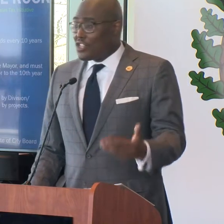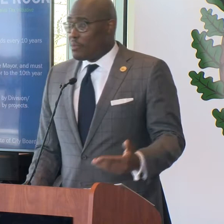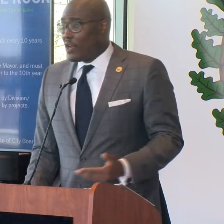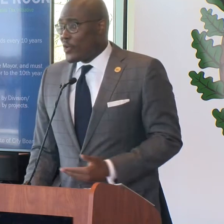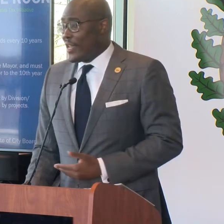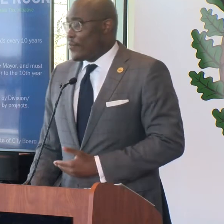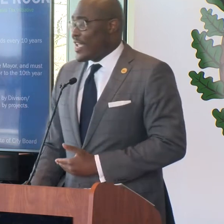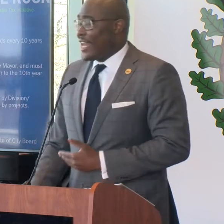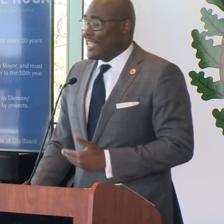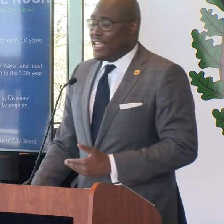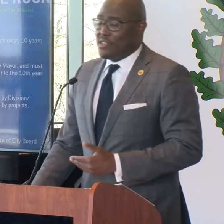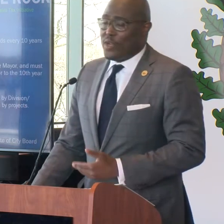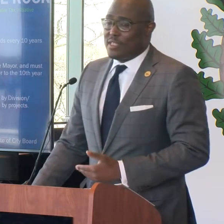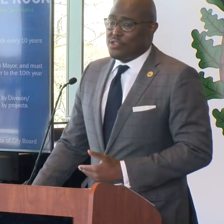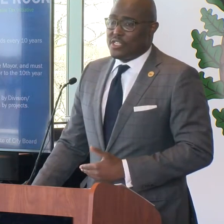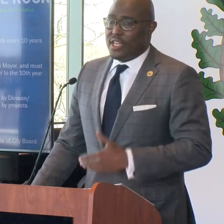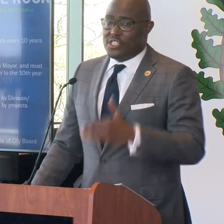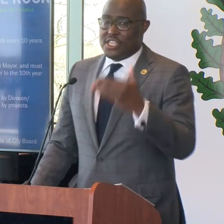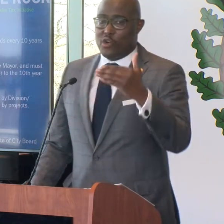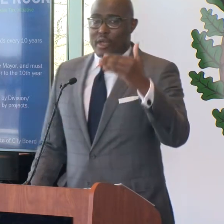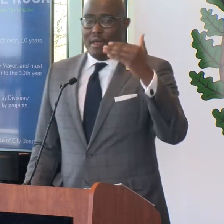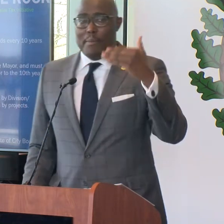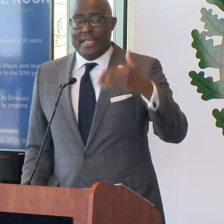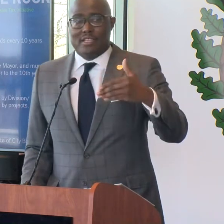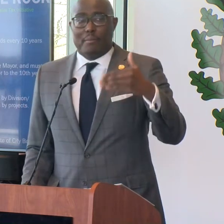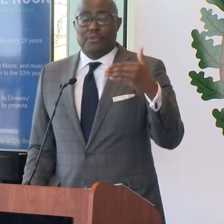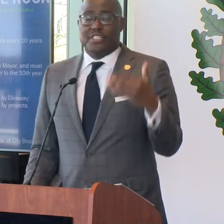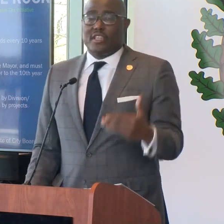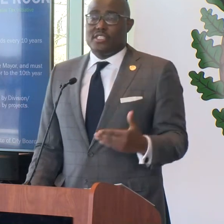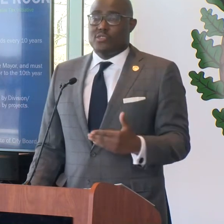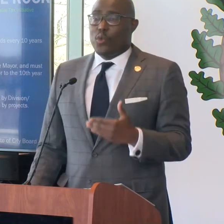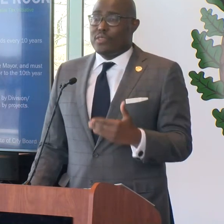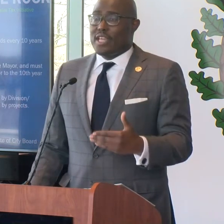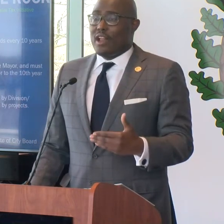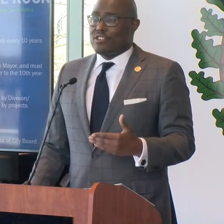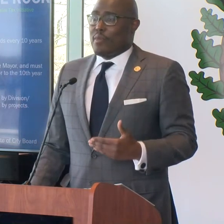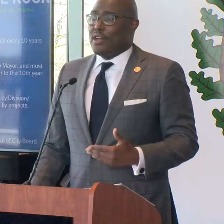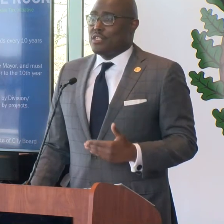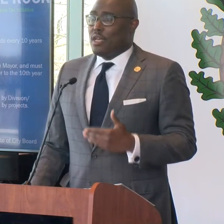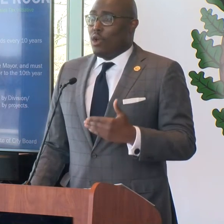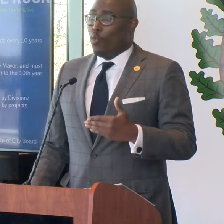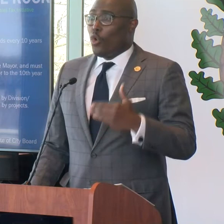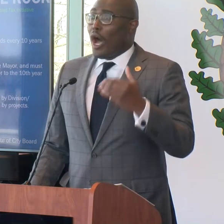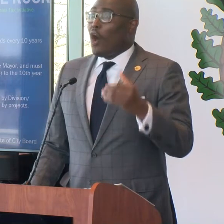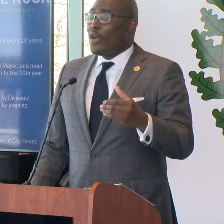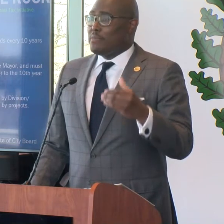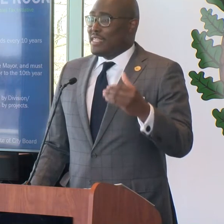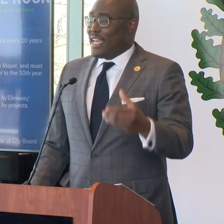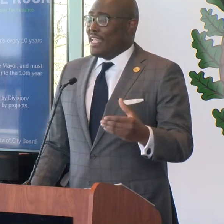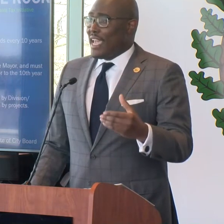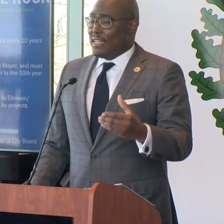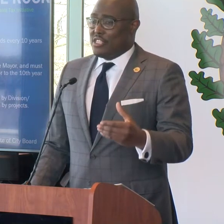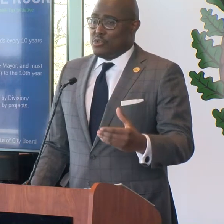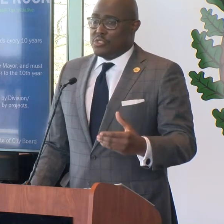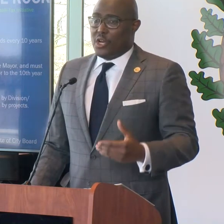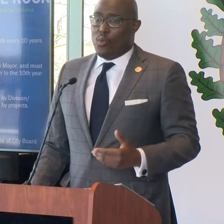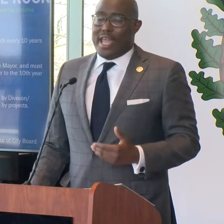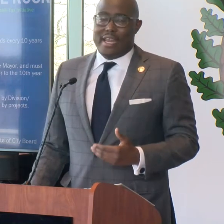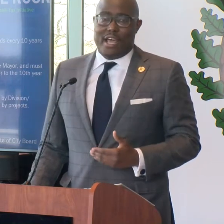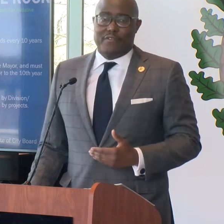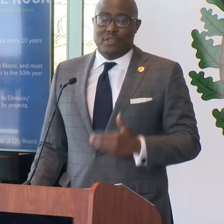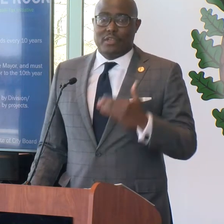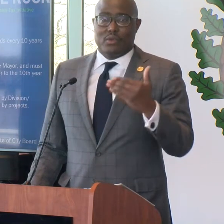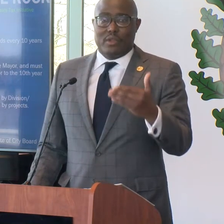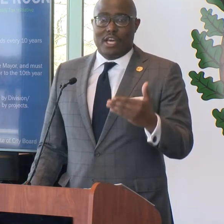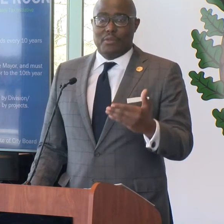There will also be a reallocation resolution that will show based on percentages what the dollars amounts will always be dedicated to. So